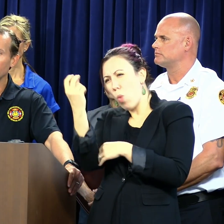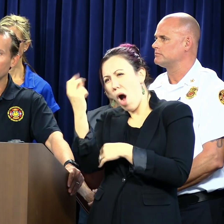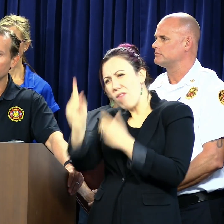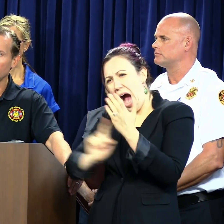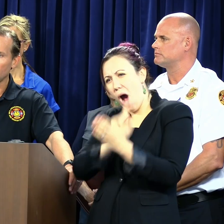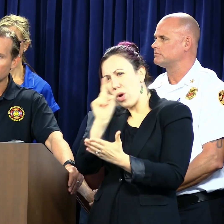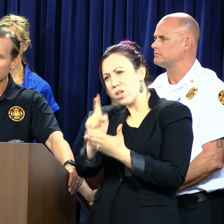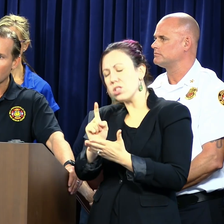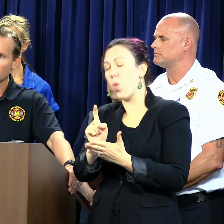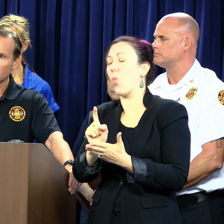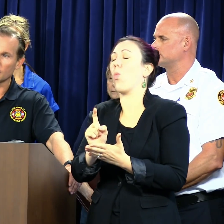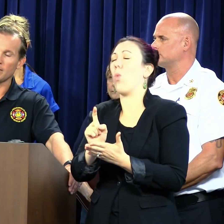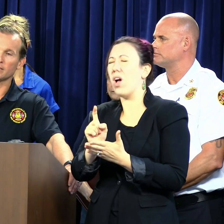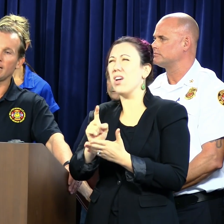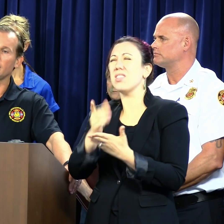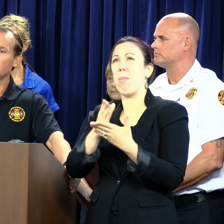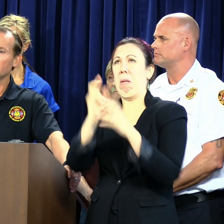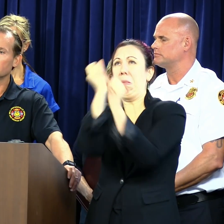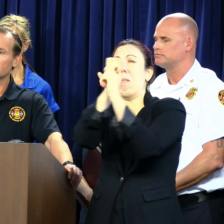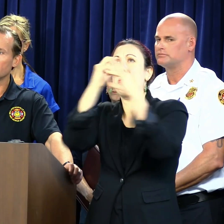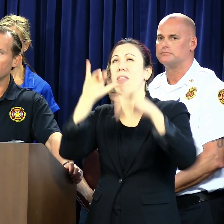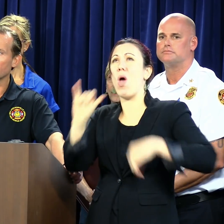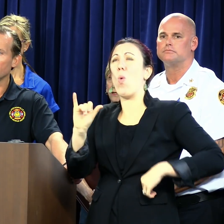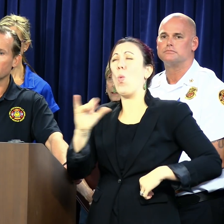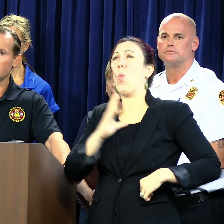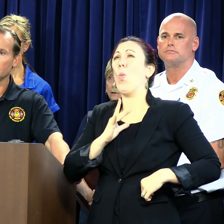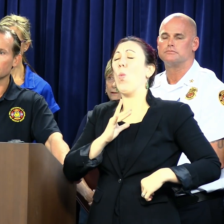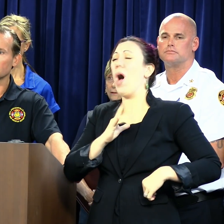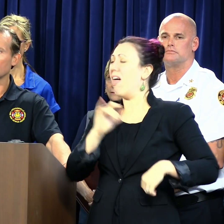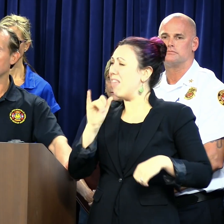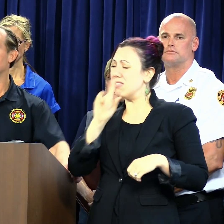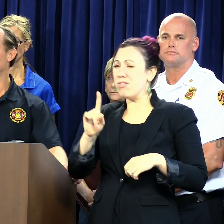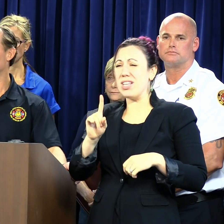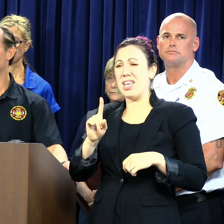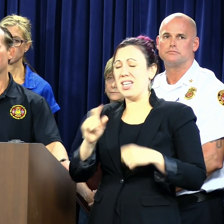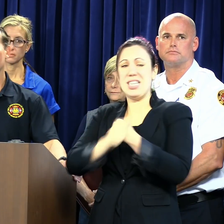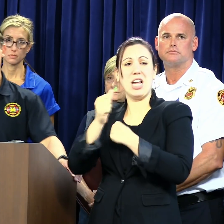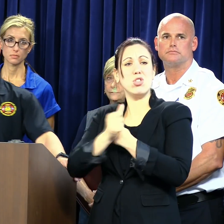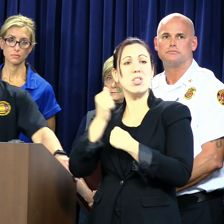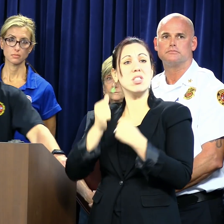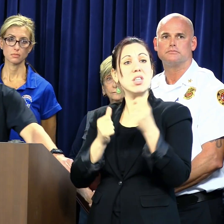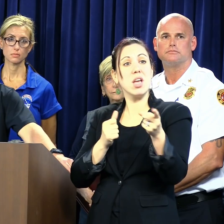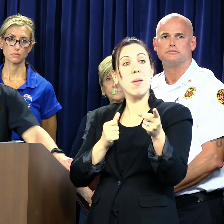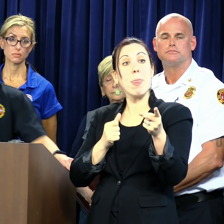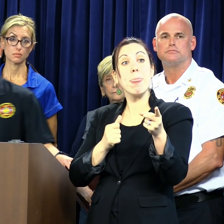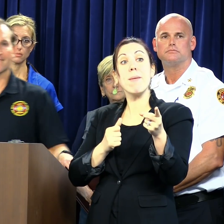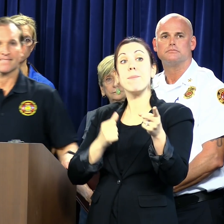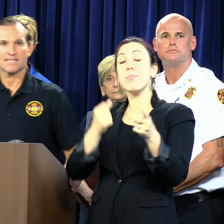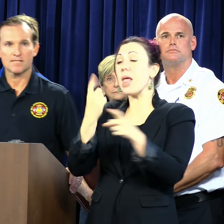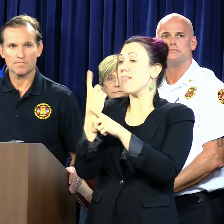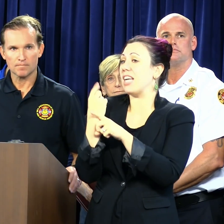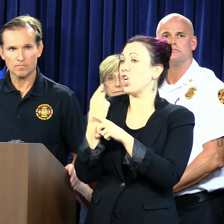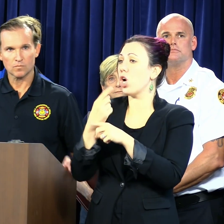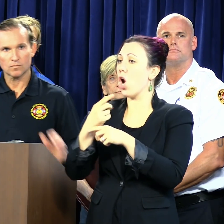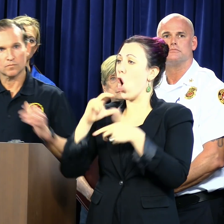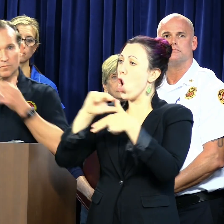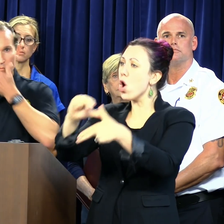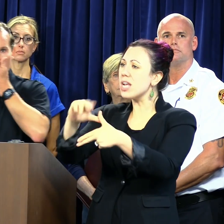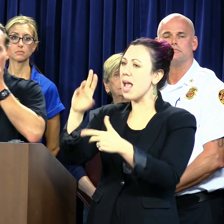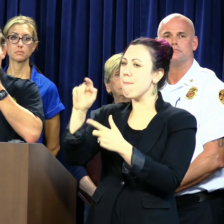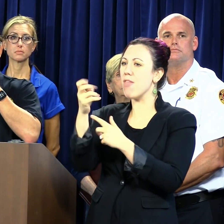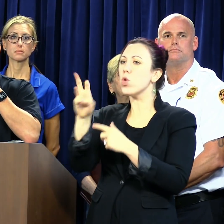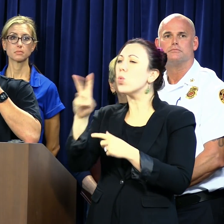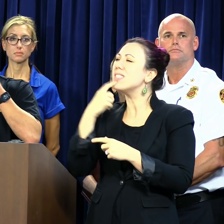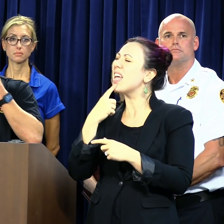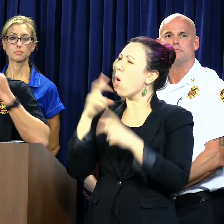I mean, if you just stop and think about that, this is a very, very dangerous storm. Mayor, last year you called Hurricane Matthew a 100-year